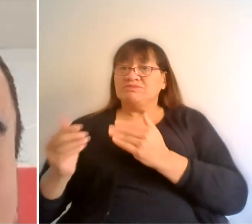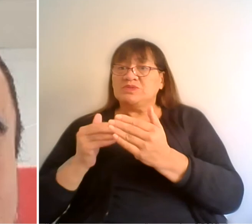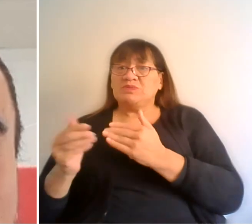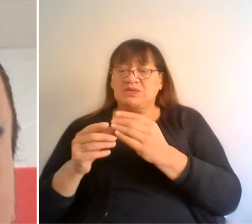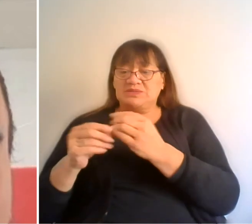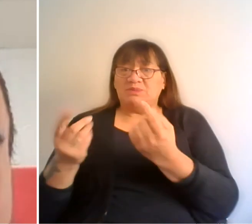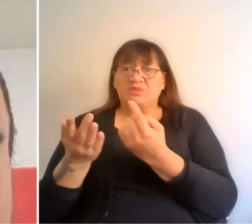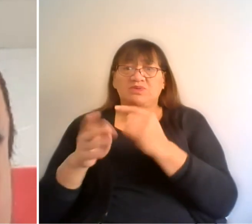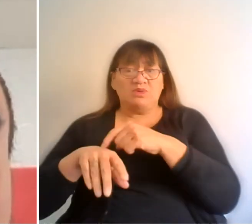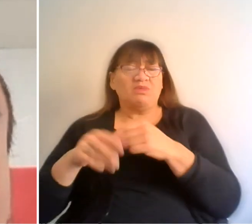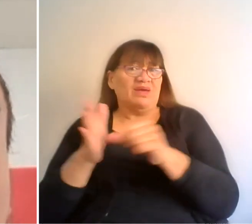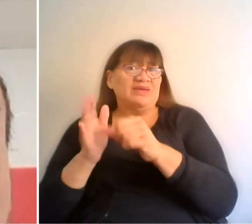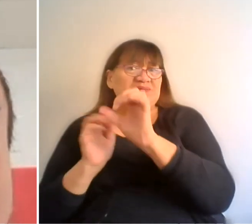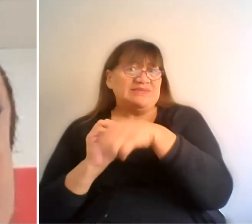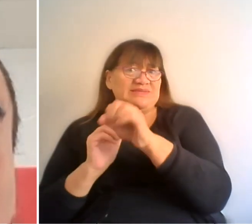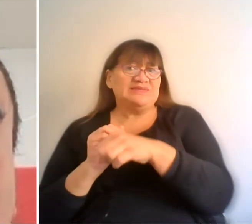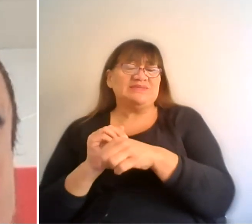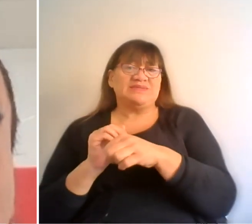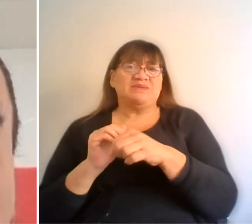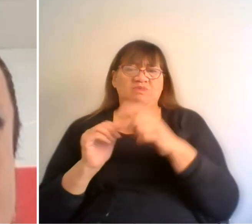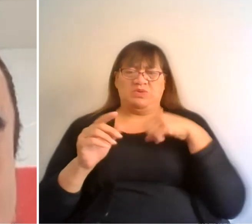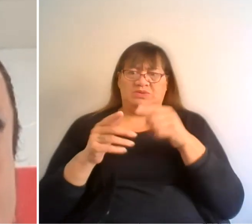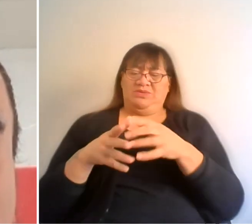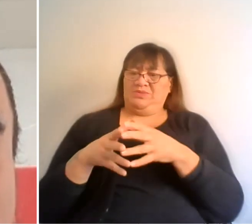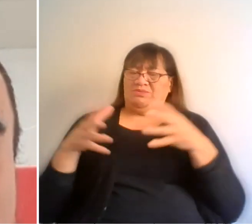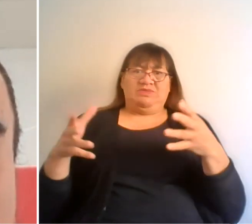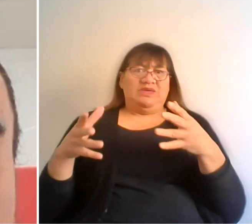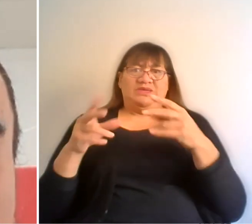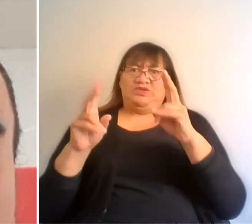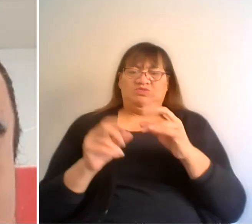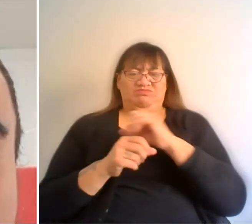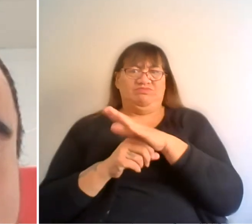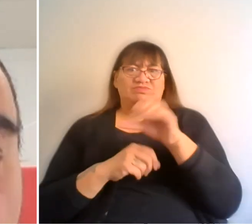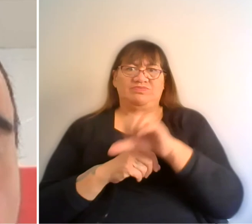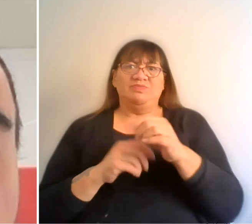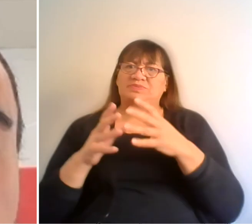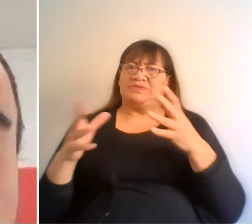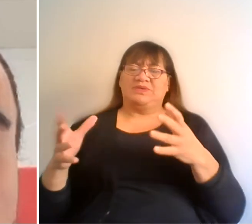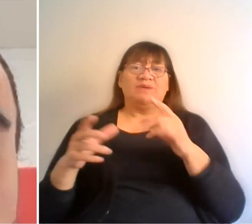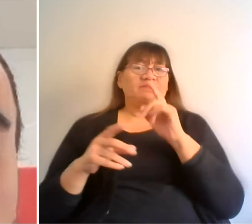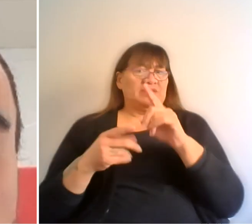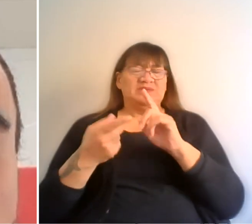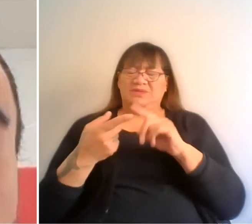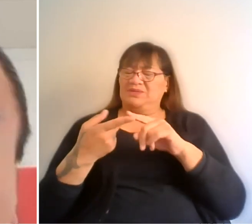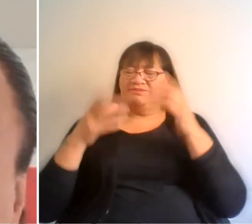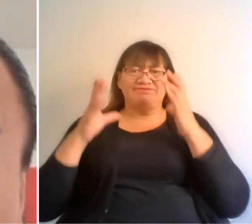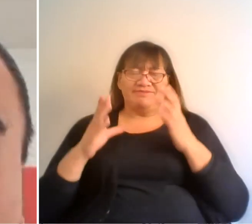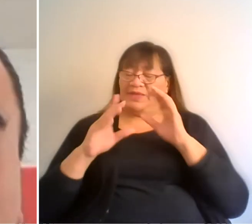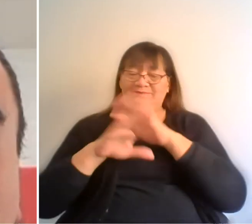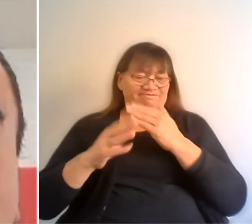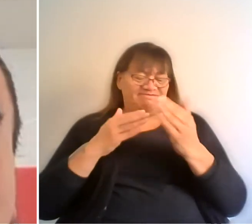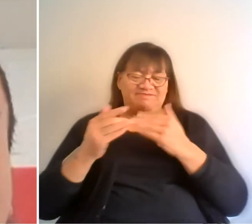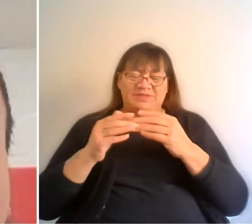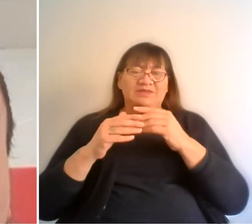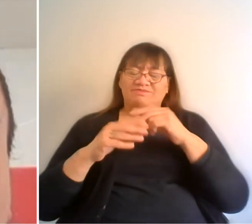uaua ngā re i rungāno te ahotanga o te kaupapa ko takamai e taimaharukiruki nei a tātou tēnei wā mā